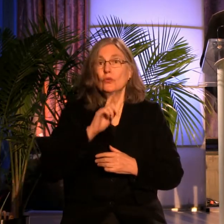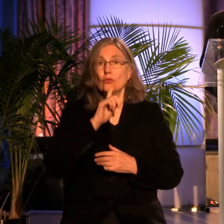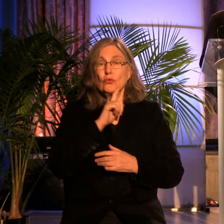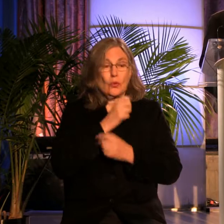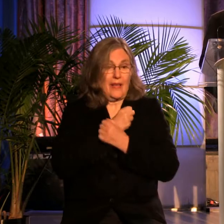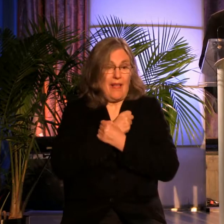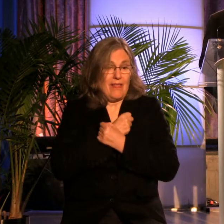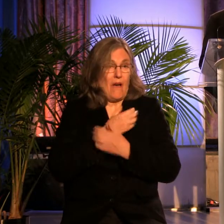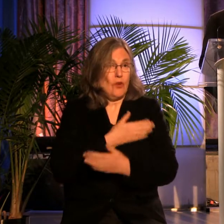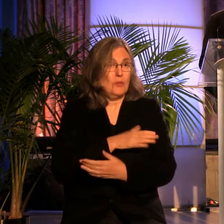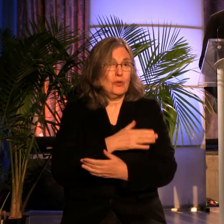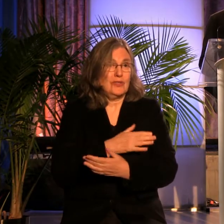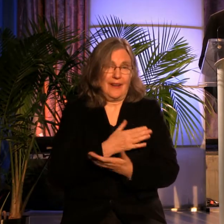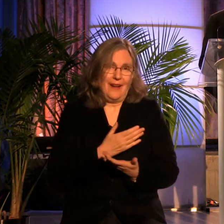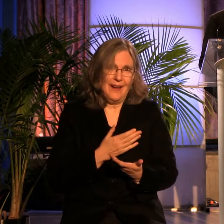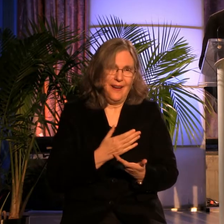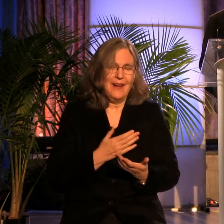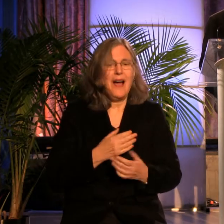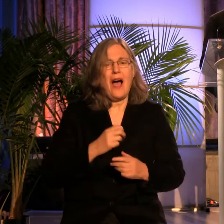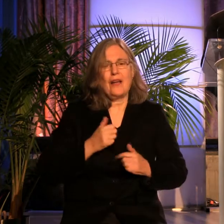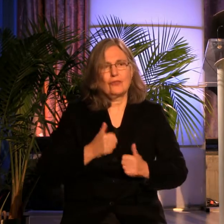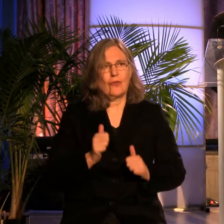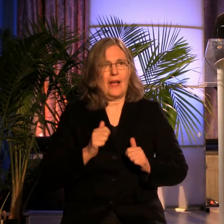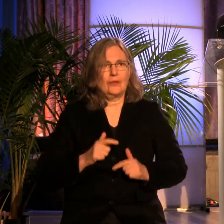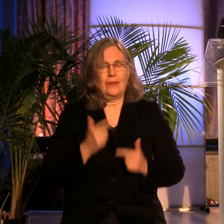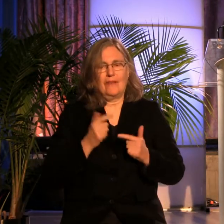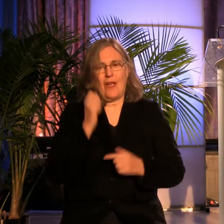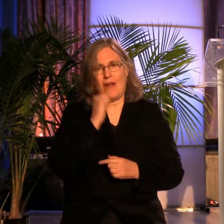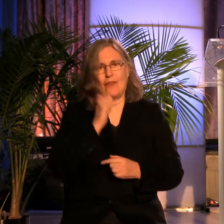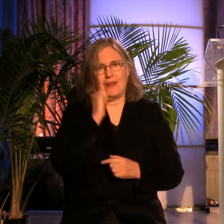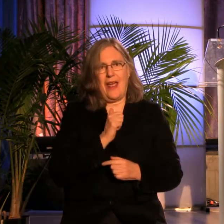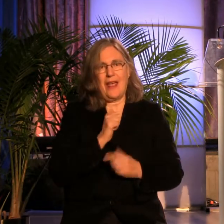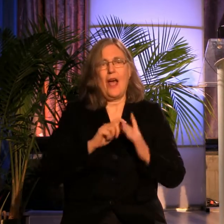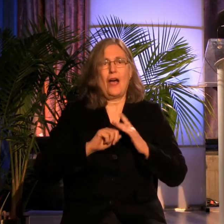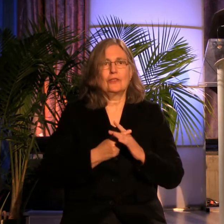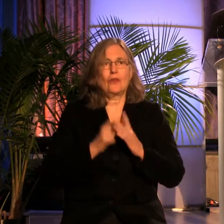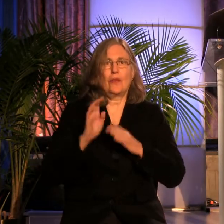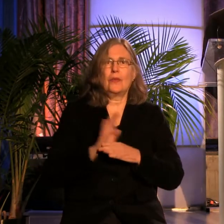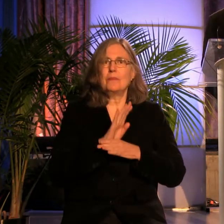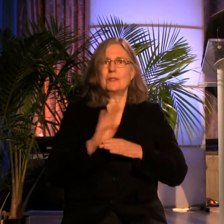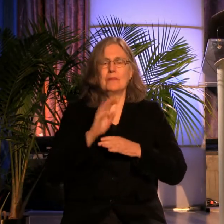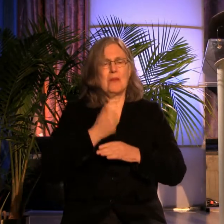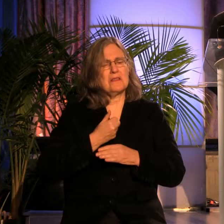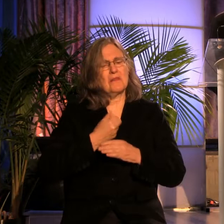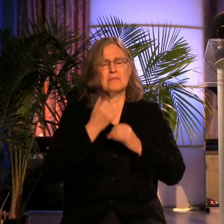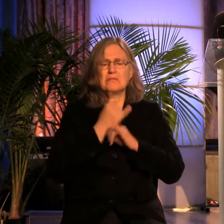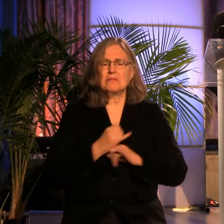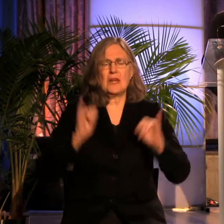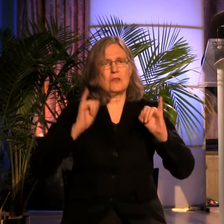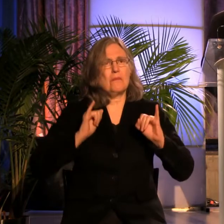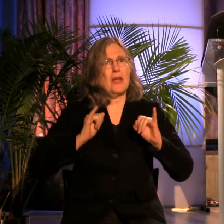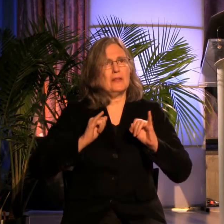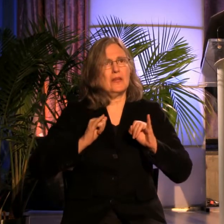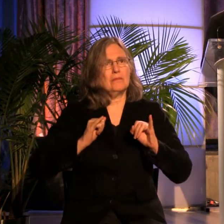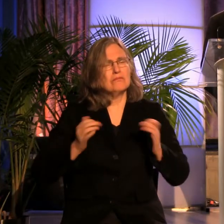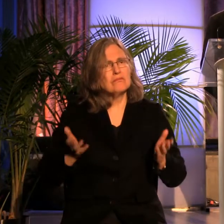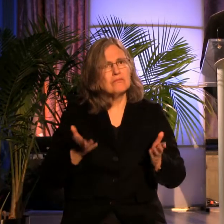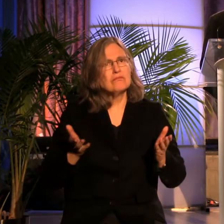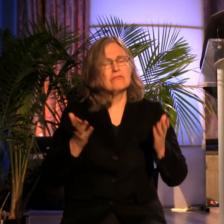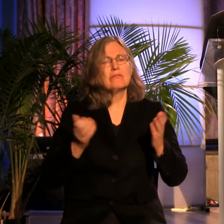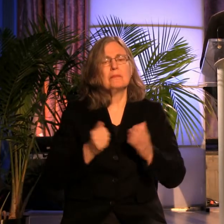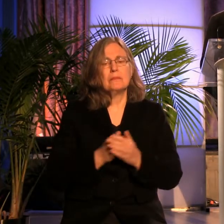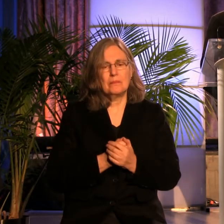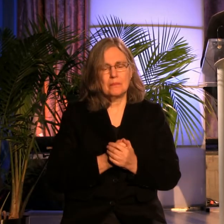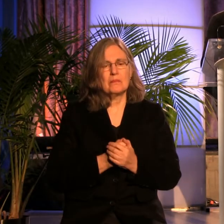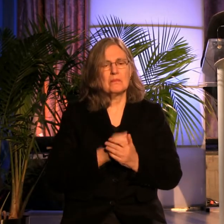probably an understatement. I try to live it every day. I started out in the business as an independent promoter, putting on shows at music venues as well as non